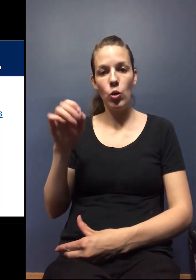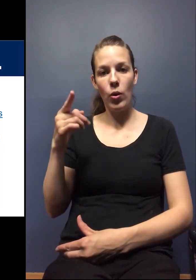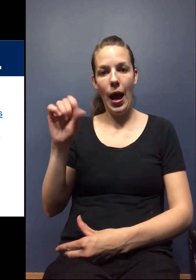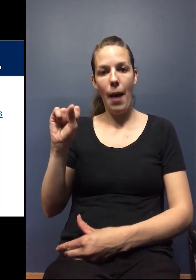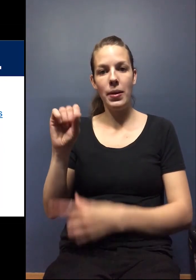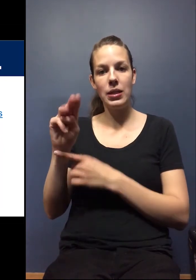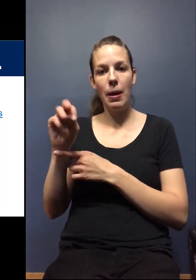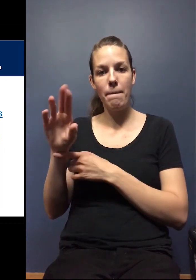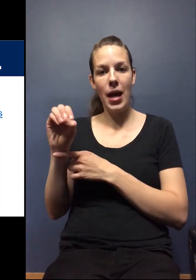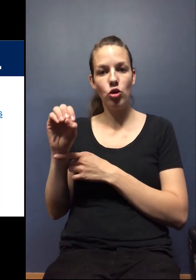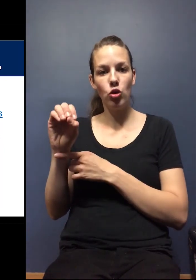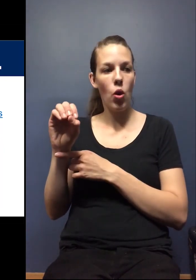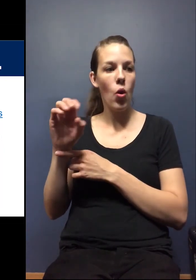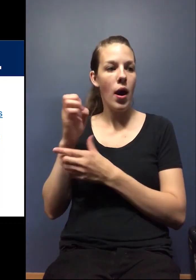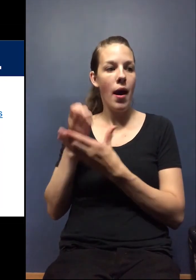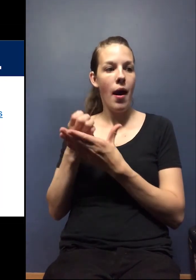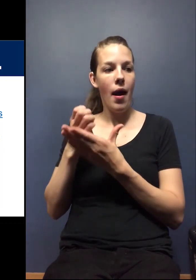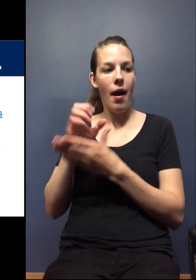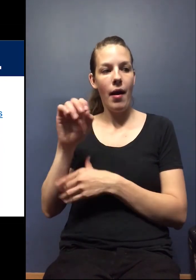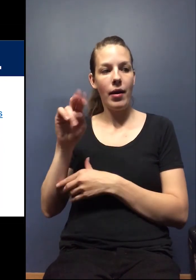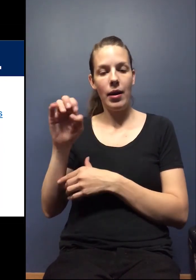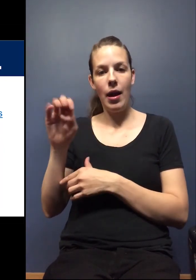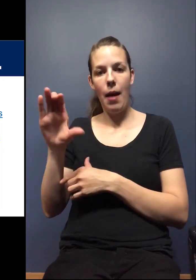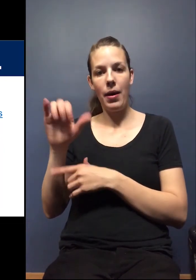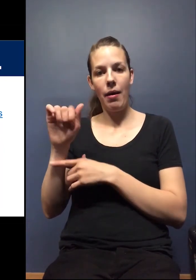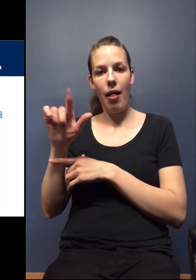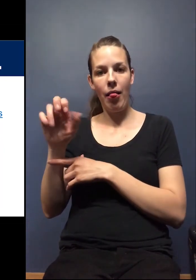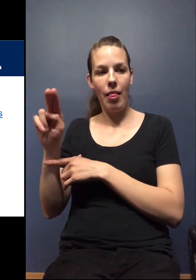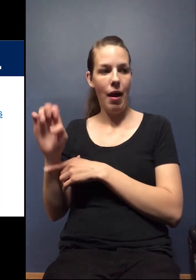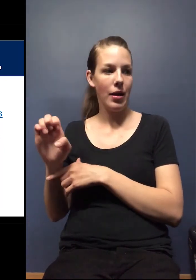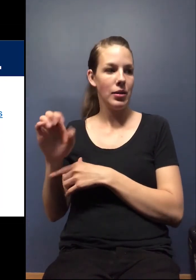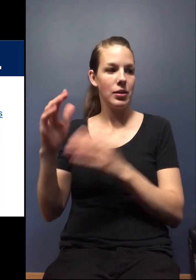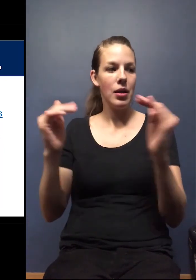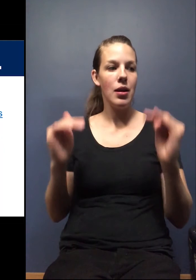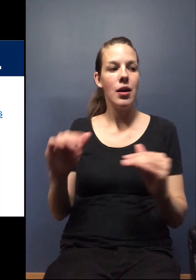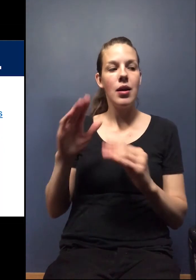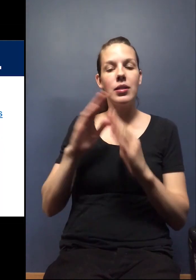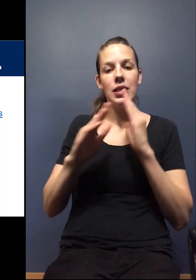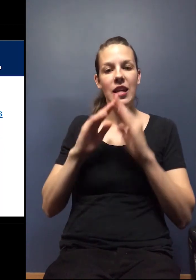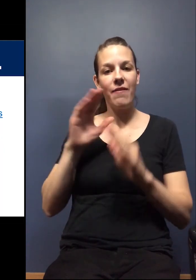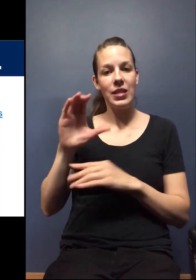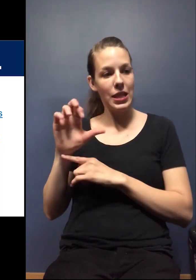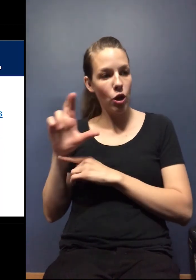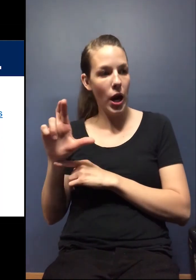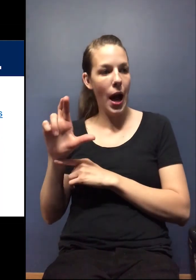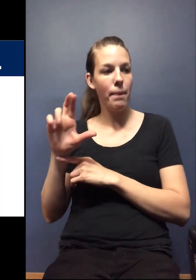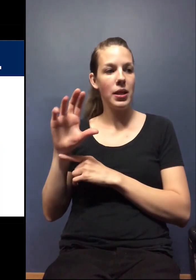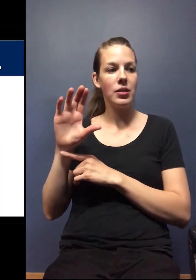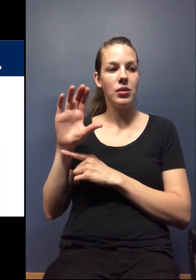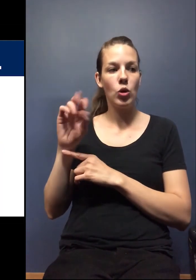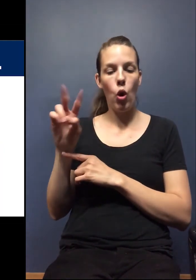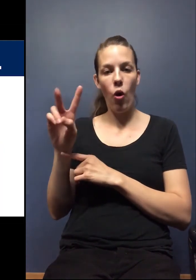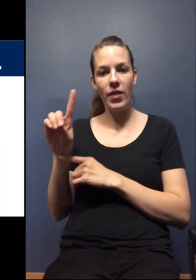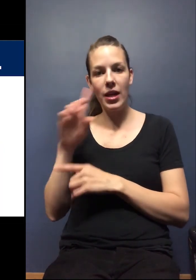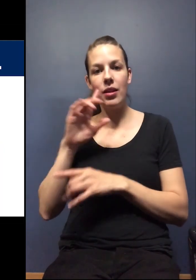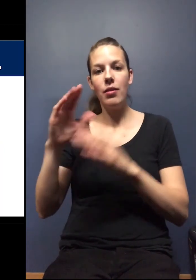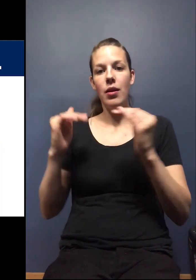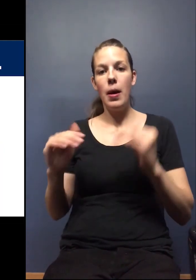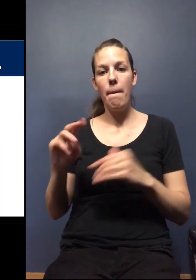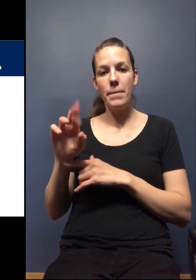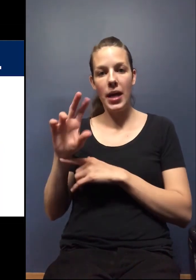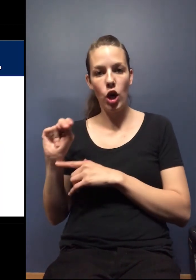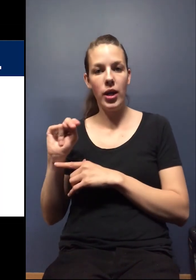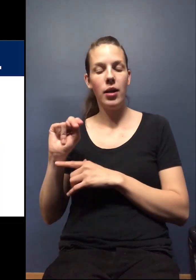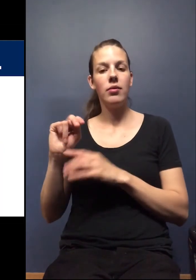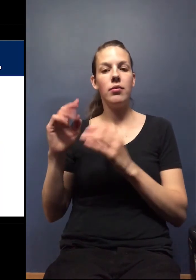Economic Alliance, the City of Cedar Rapids, uh, COVID page, City of Marion, Linn County Public Health, the Marion Economic